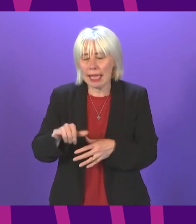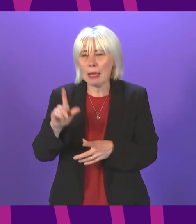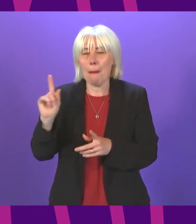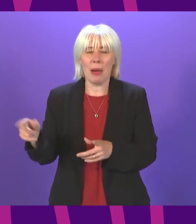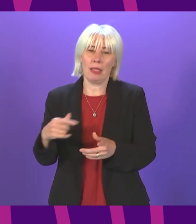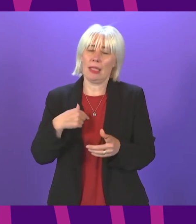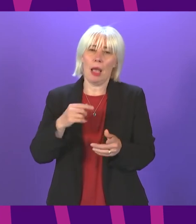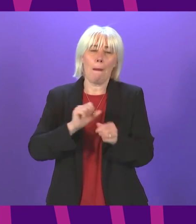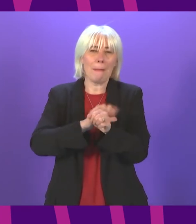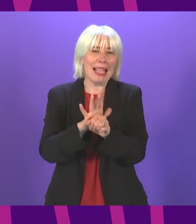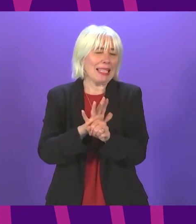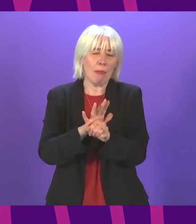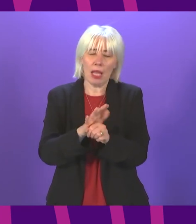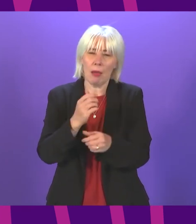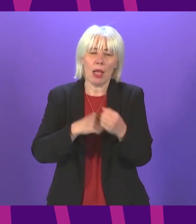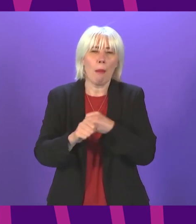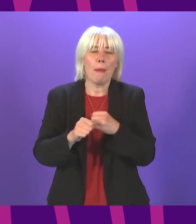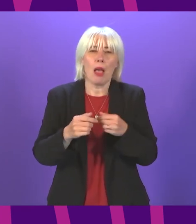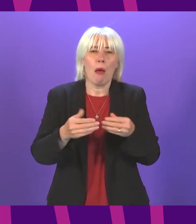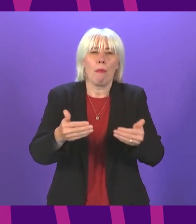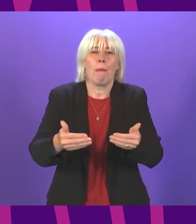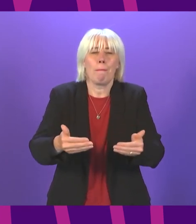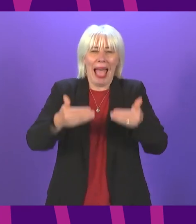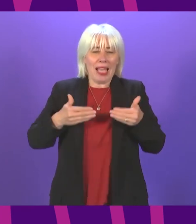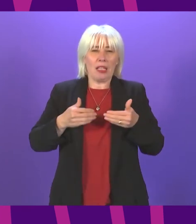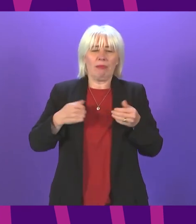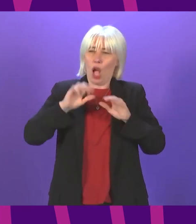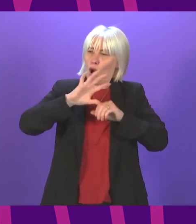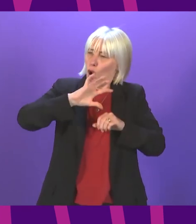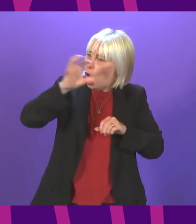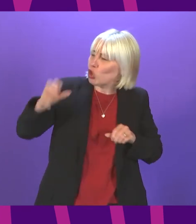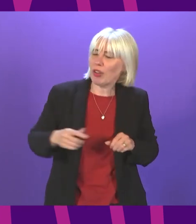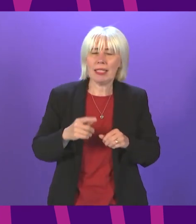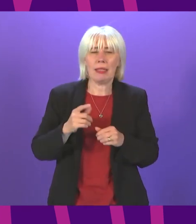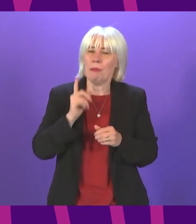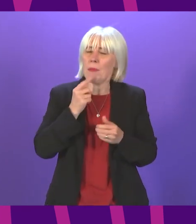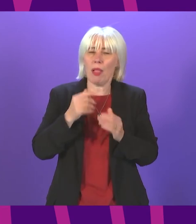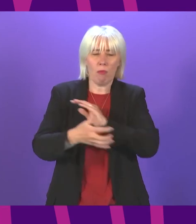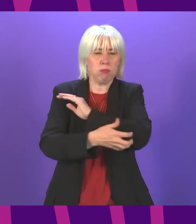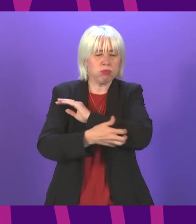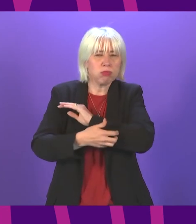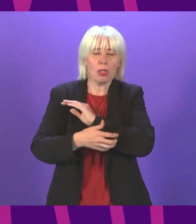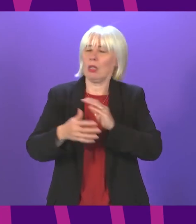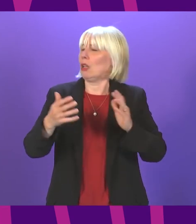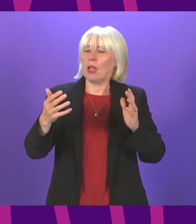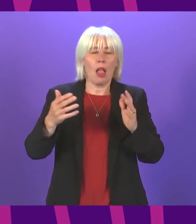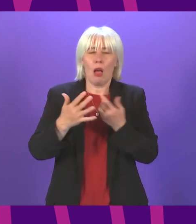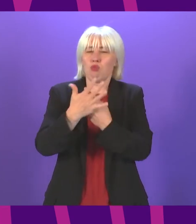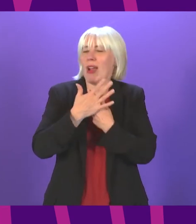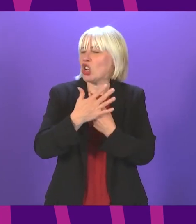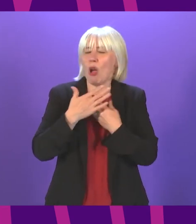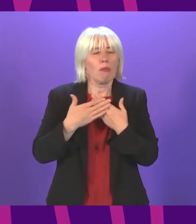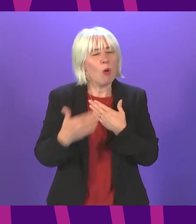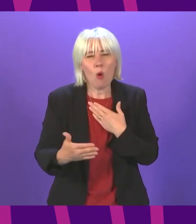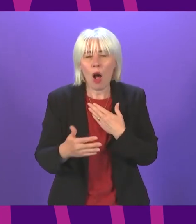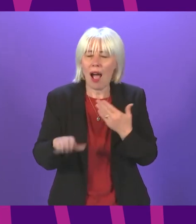has pushed our country backwards it's put people on low incomes under even more pressure and we need to make